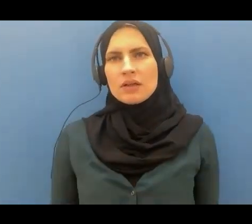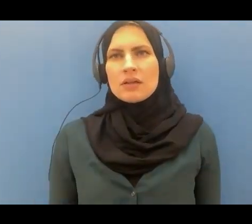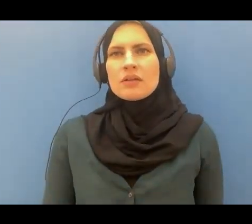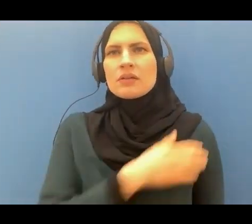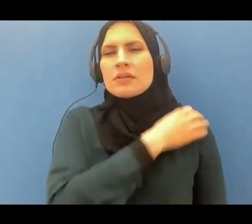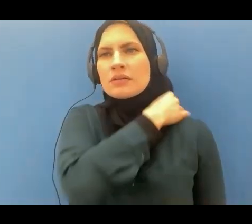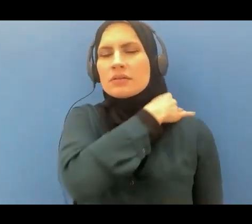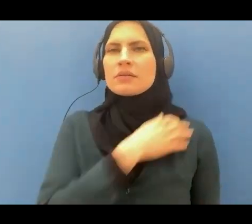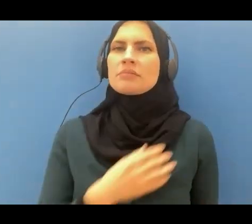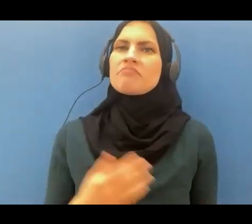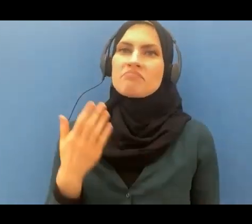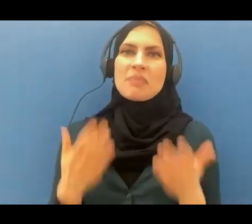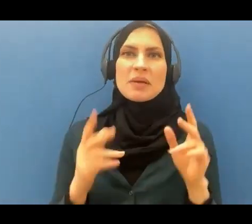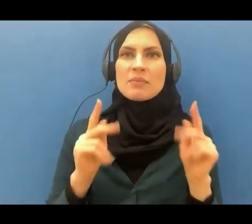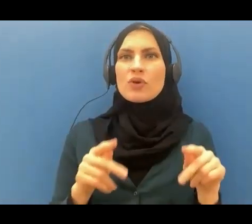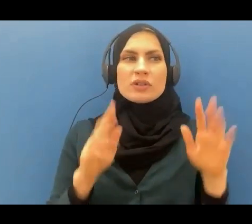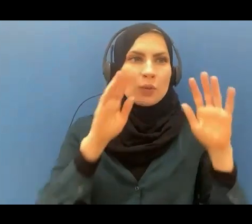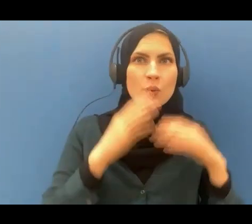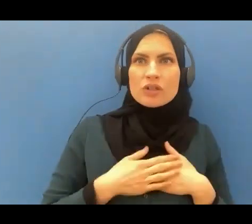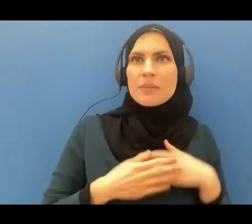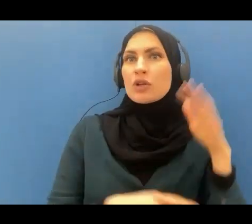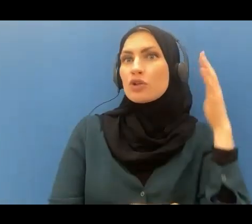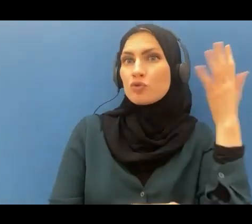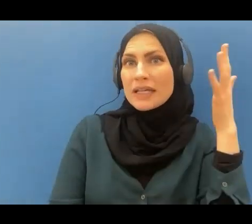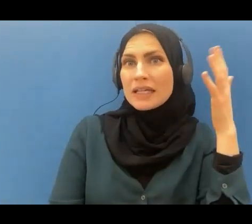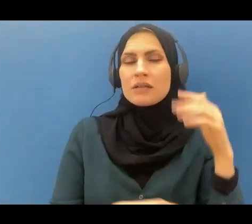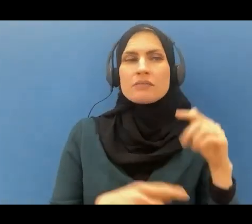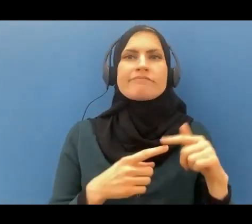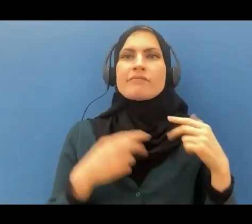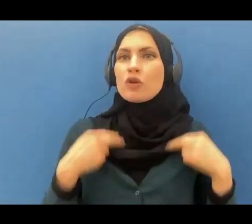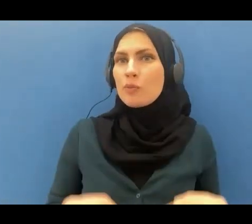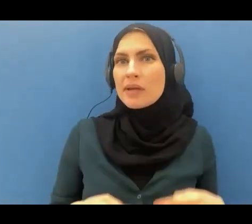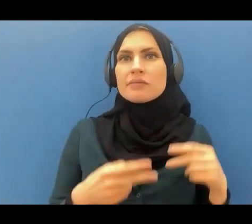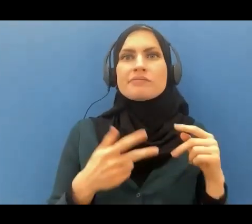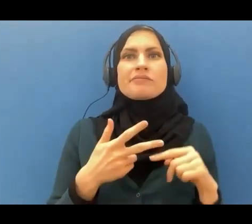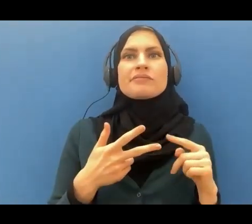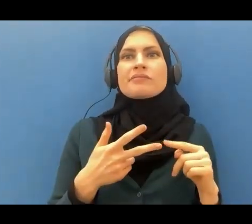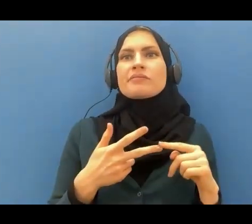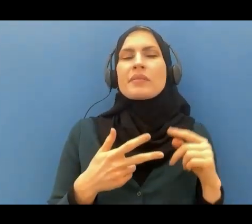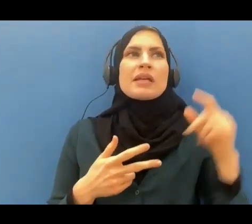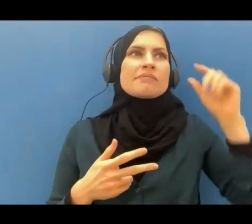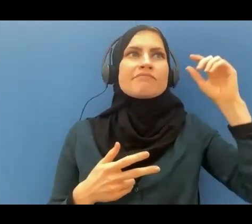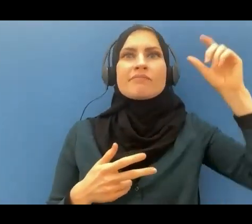worships a tree or a human being or the sun or the moon or anything else